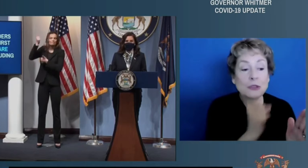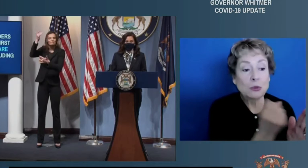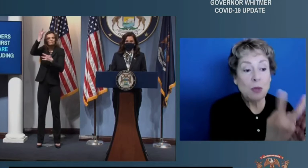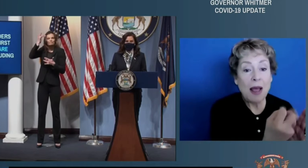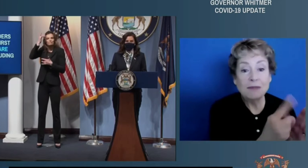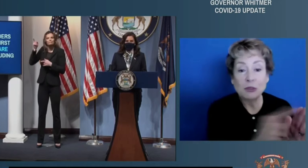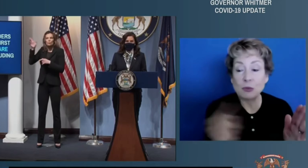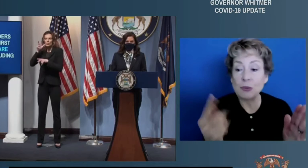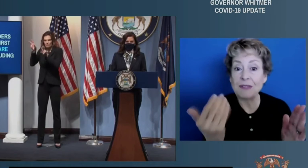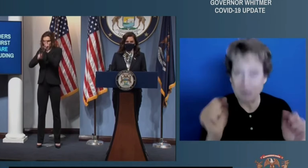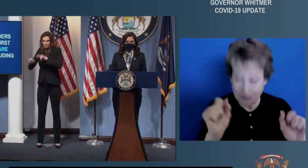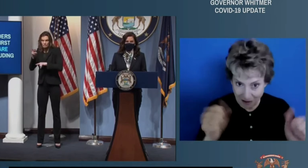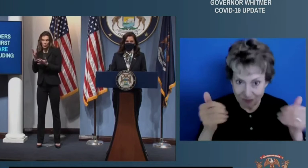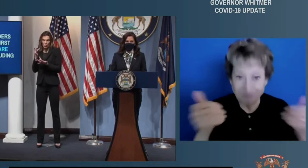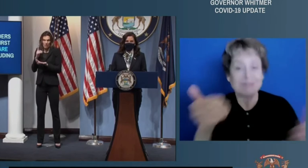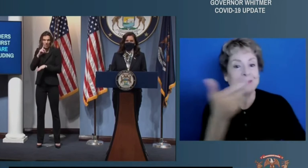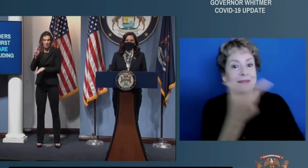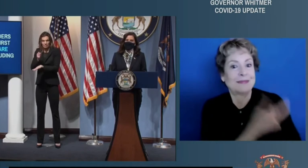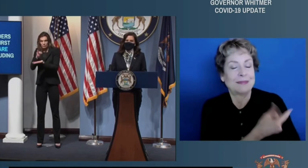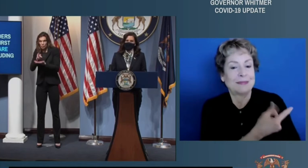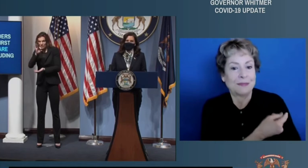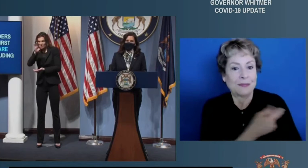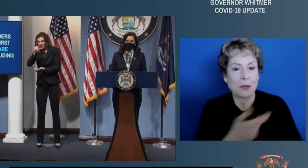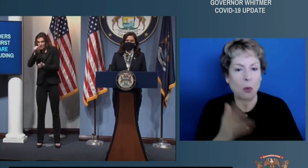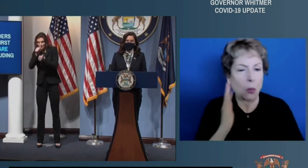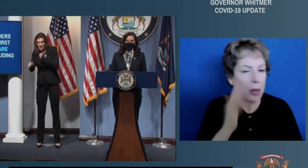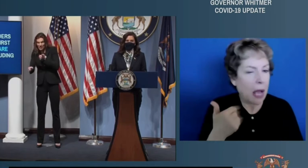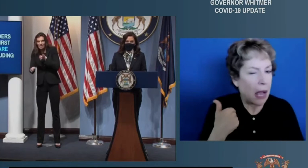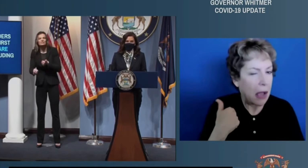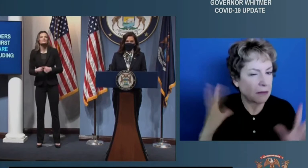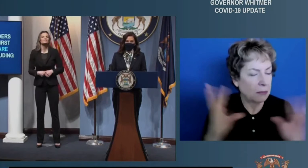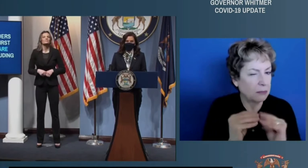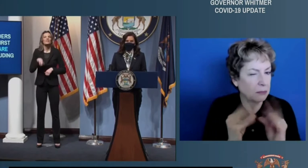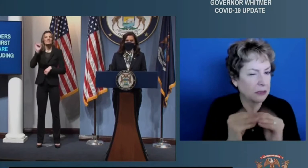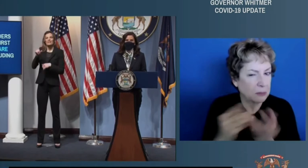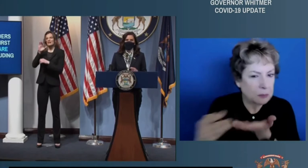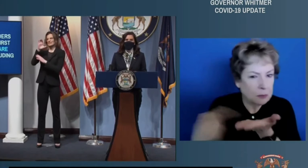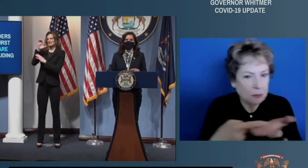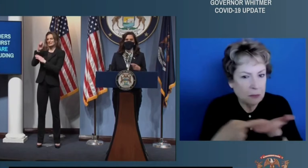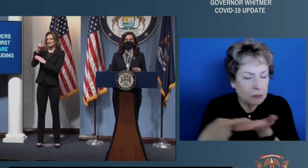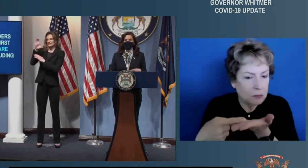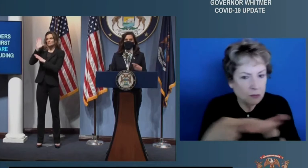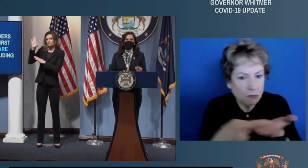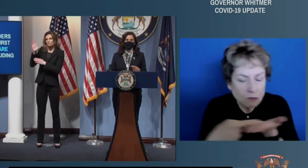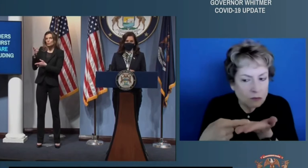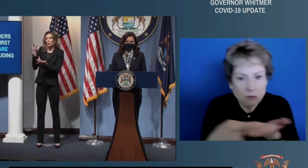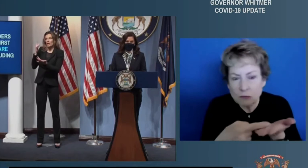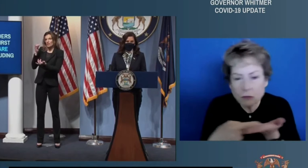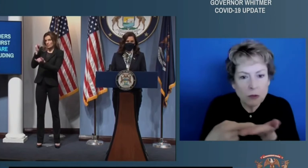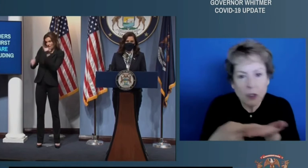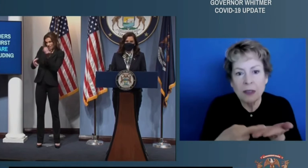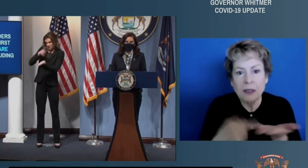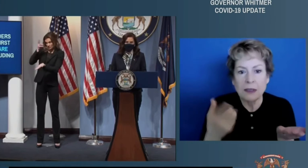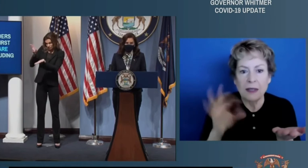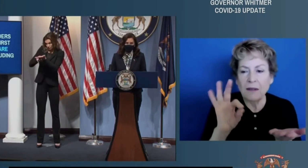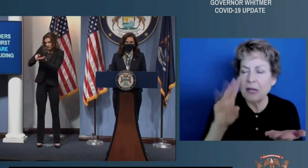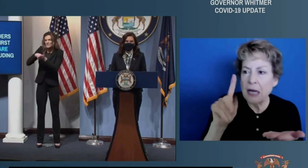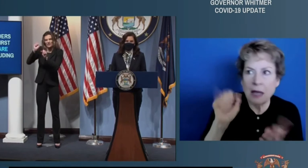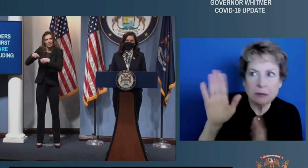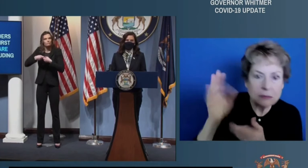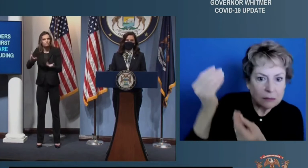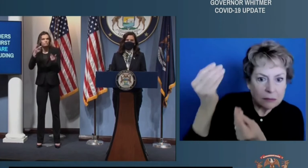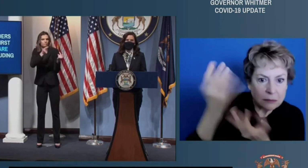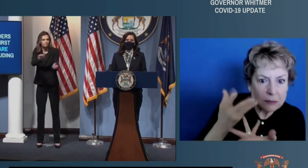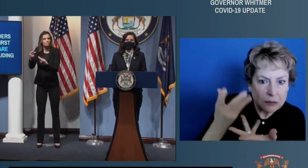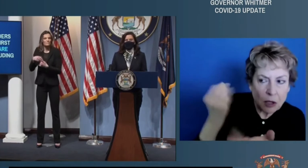meet to review the FDA's authorization. This committee has the final sign-off before shots start going into arms, and this is